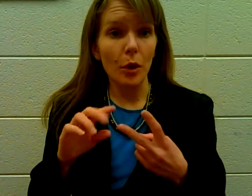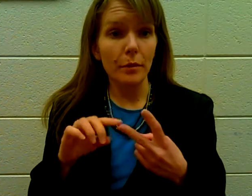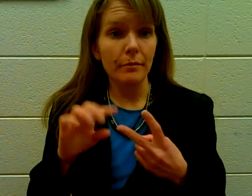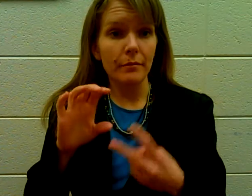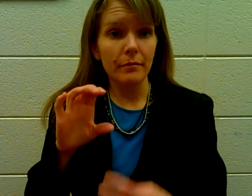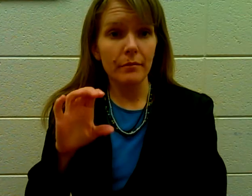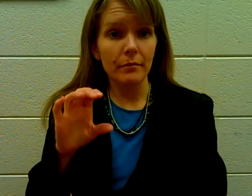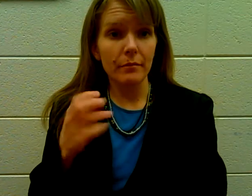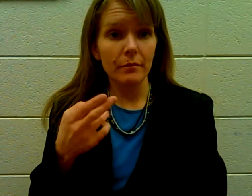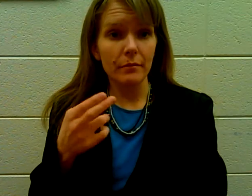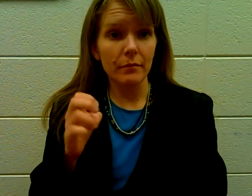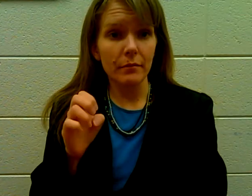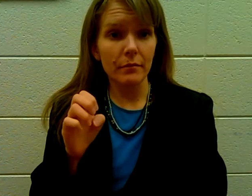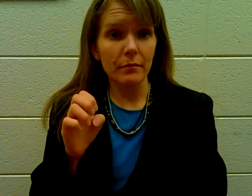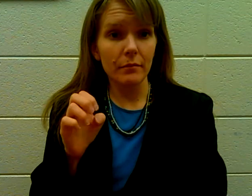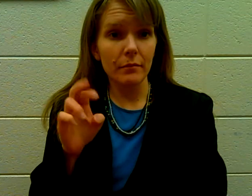Or cherry.